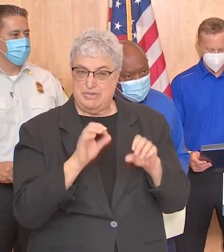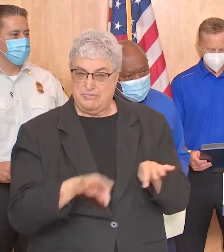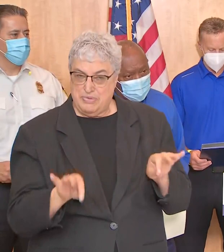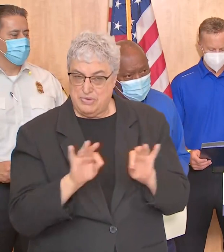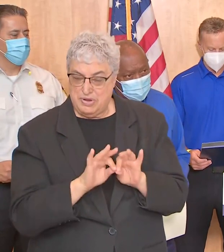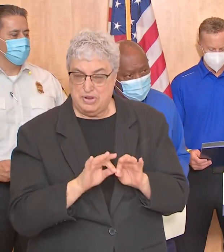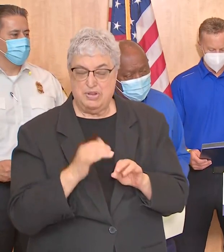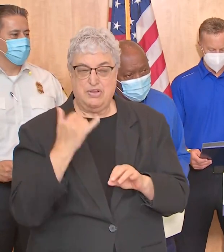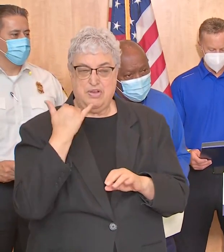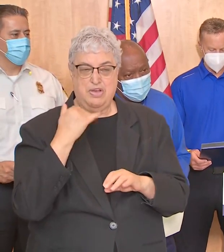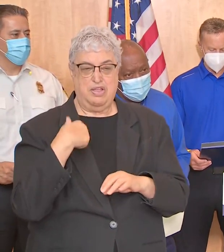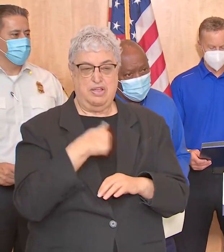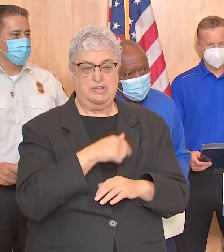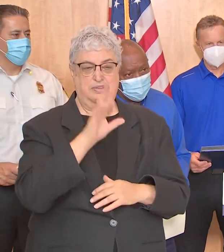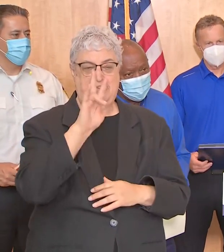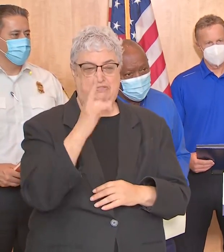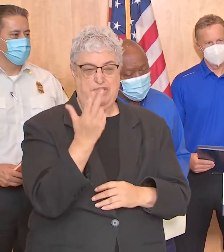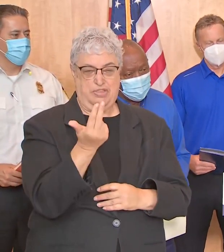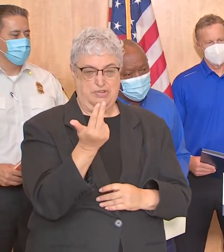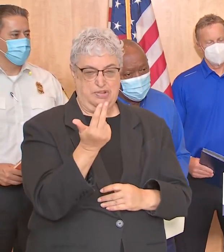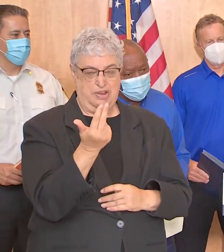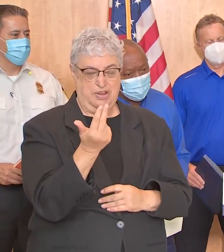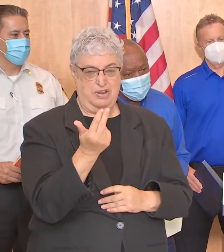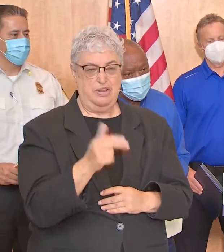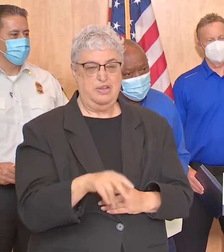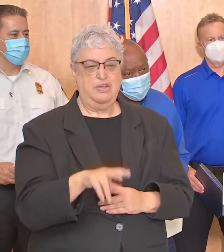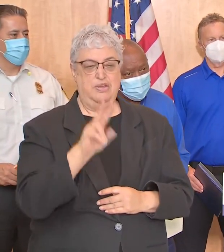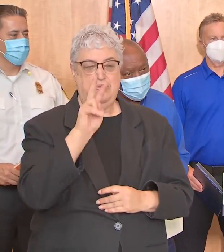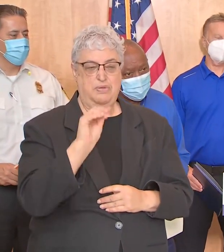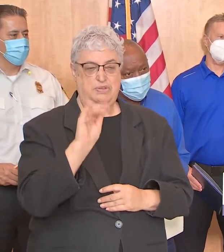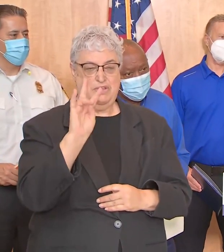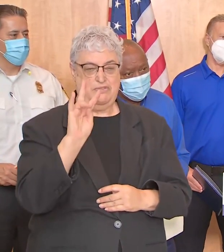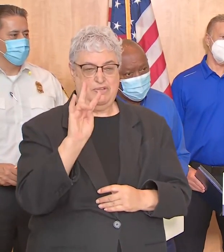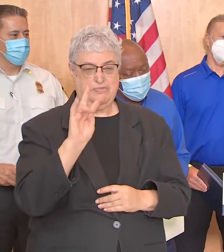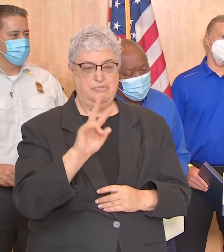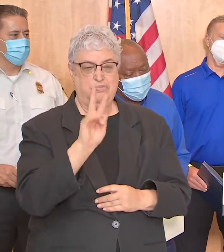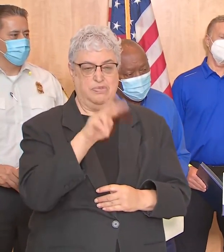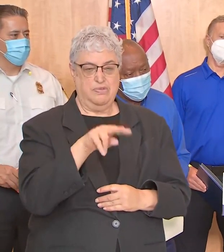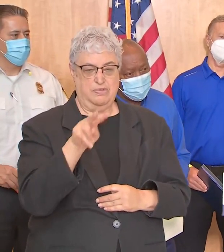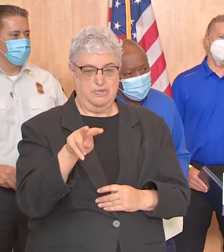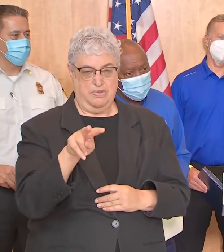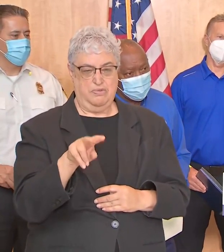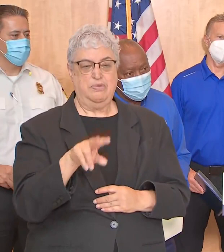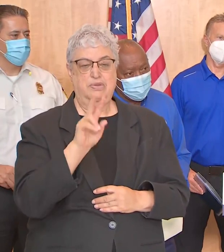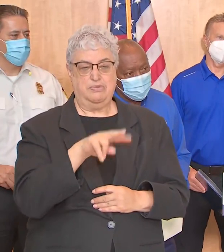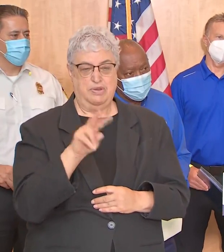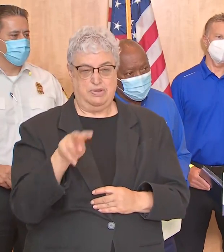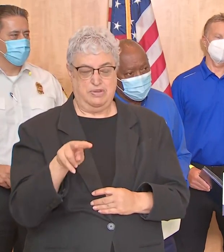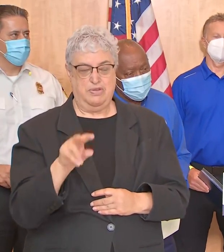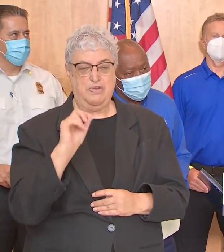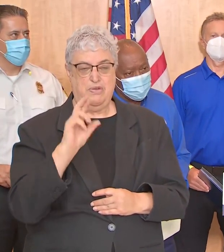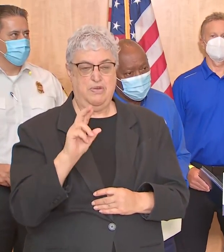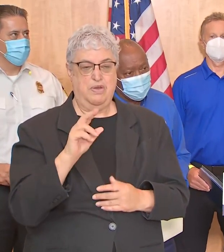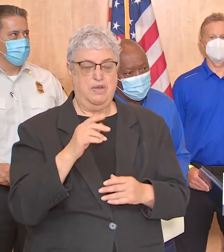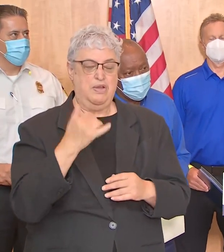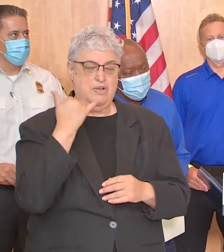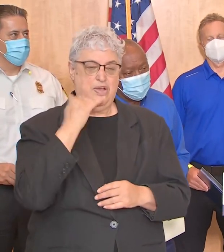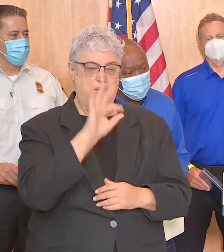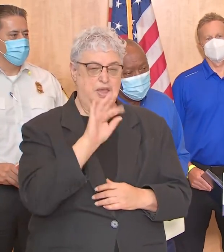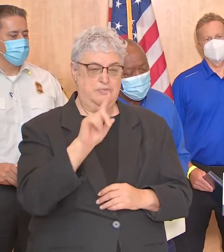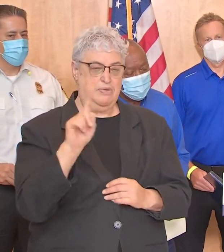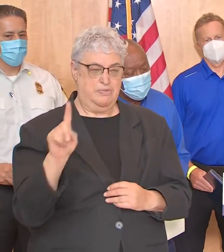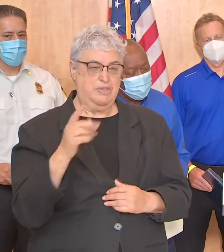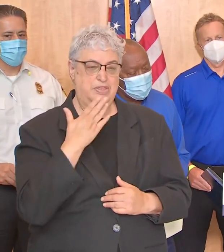Centerpoint at 713-207-2222 or dial 9-1-1